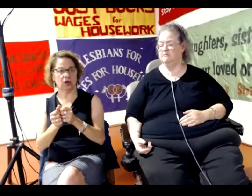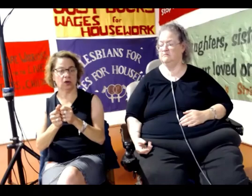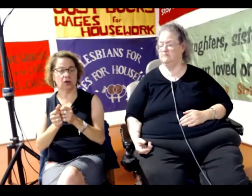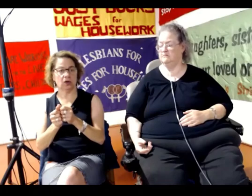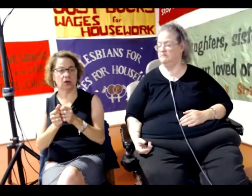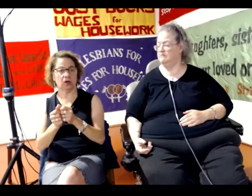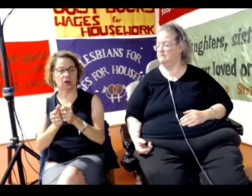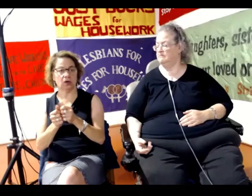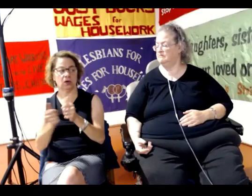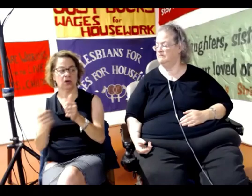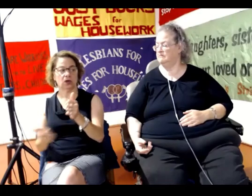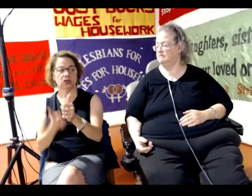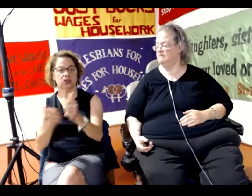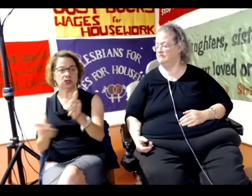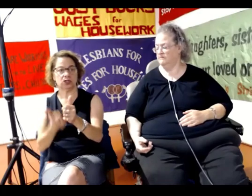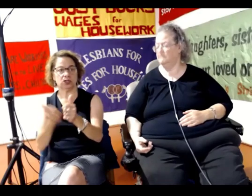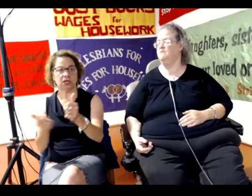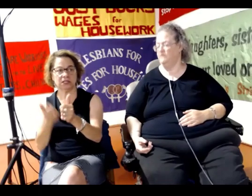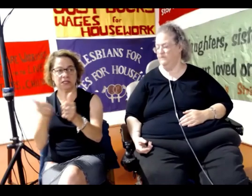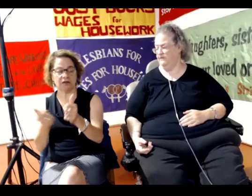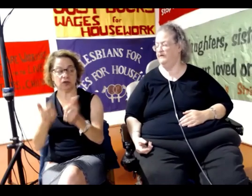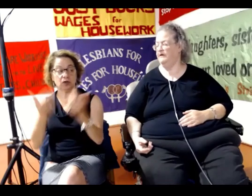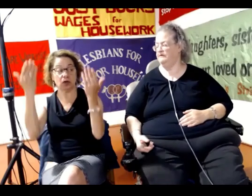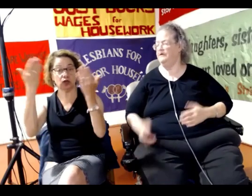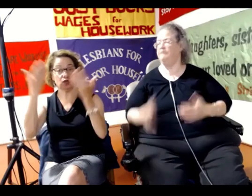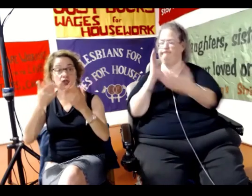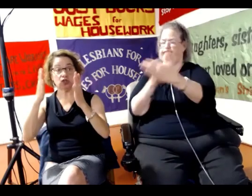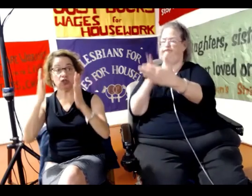authorities or the people who want to suppress them.